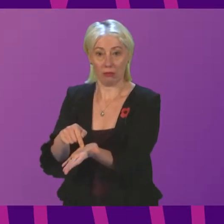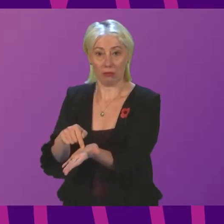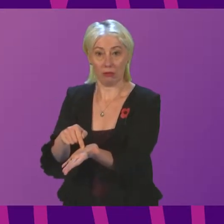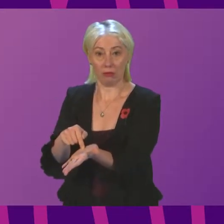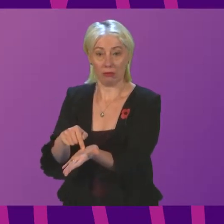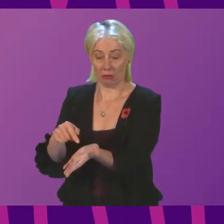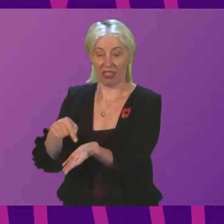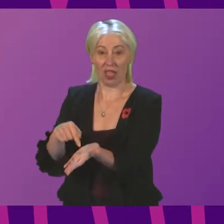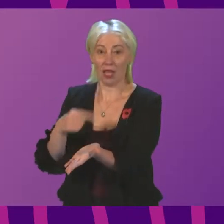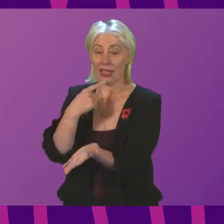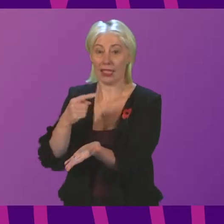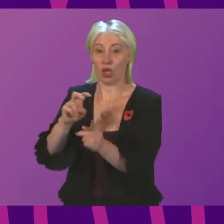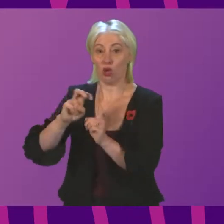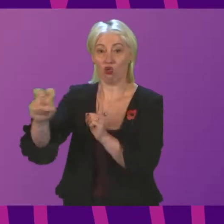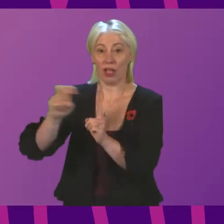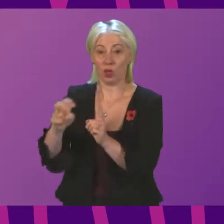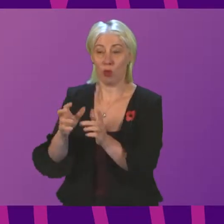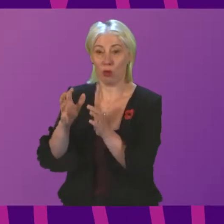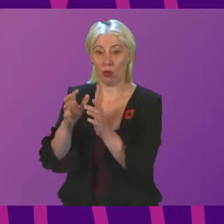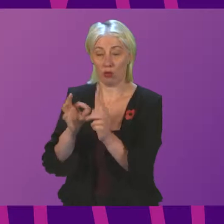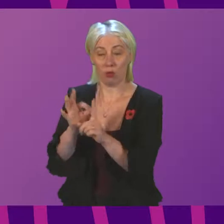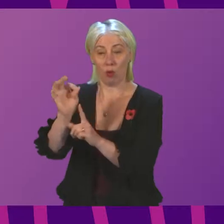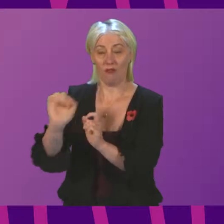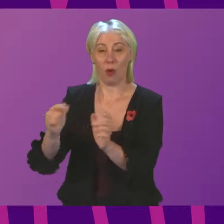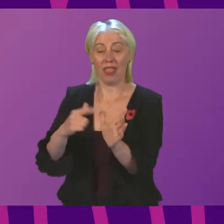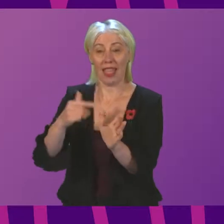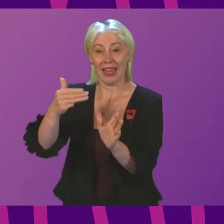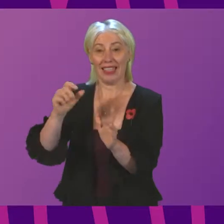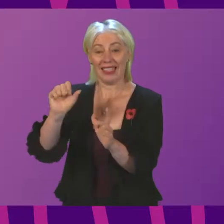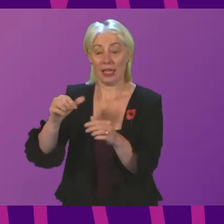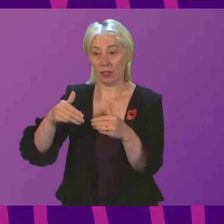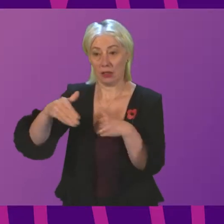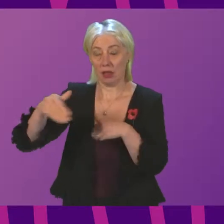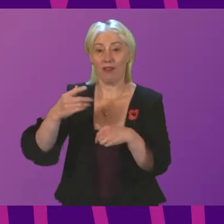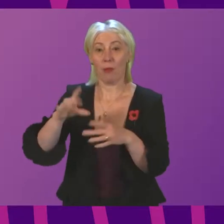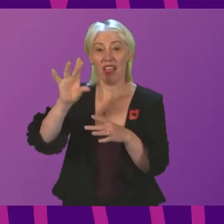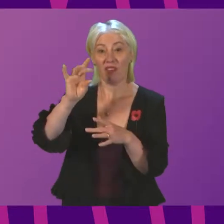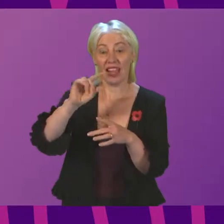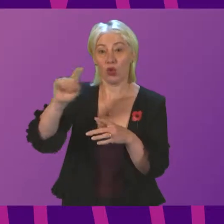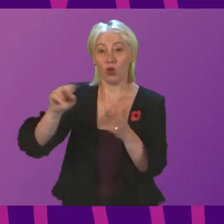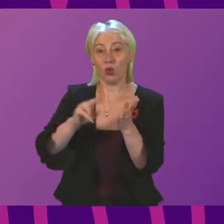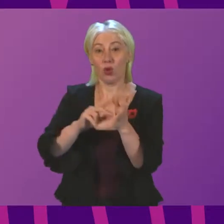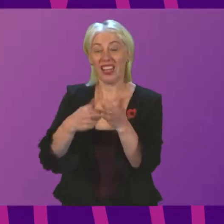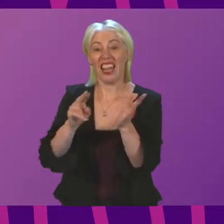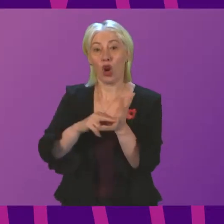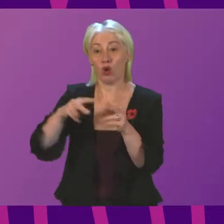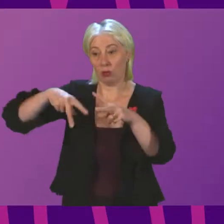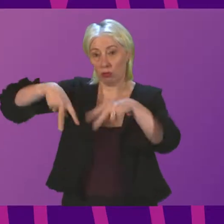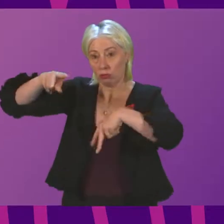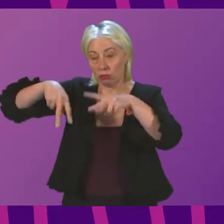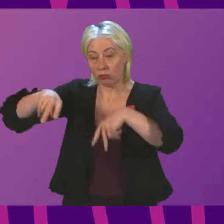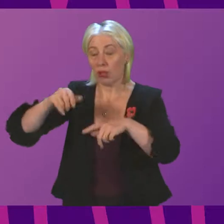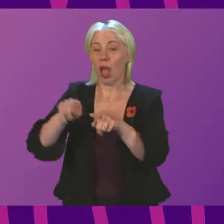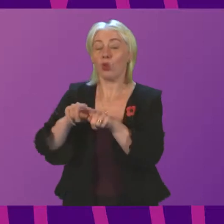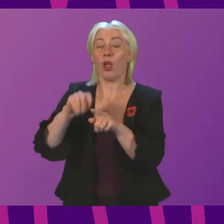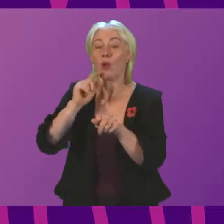sets out transport enhancements on the A96 corridor, including duelling from Inverness to Nairn, bypassing of Nairn, Keith, Elgin